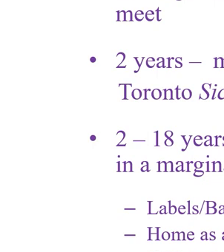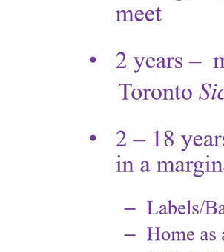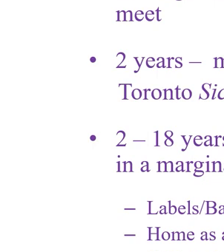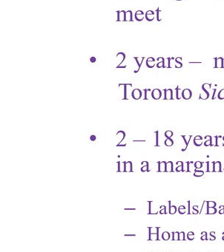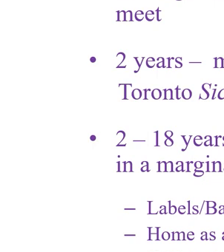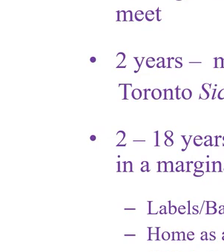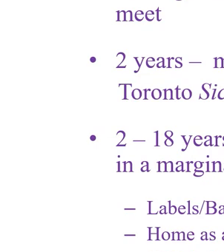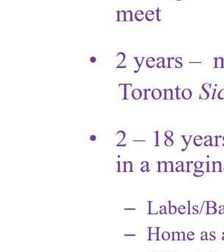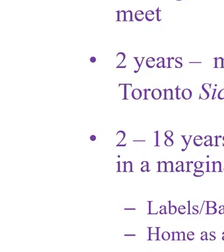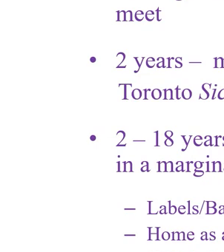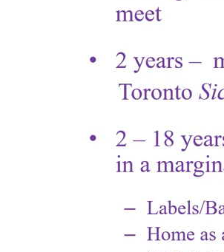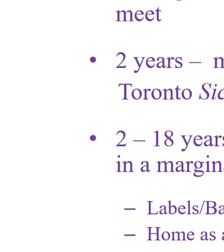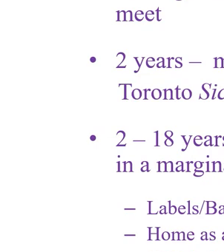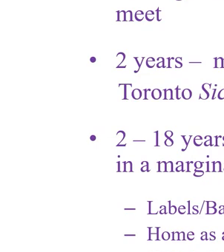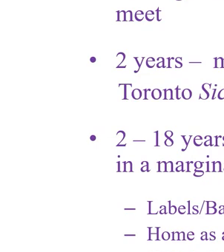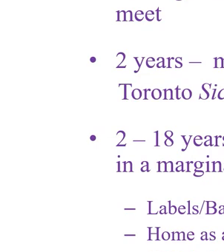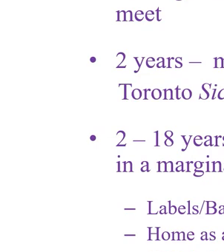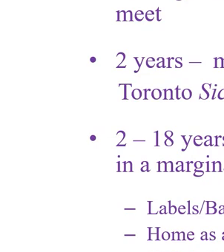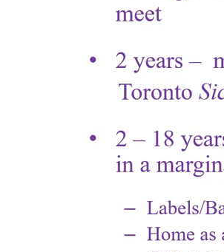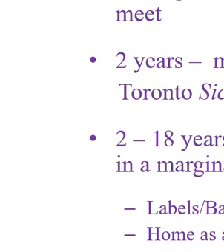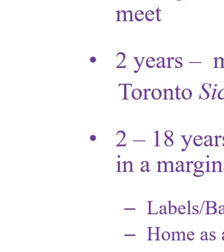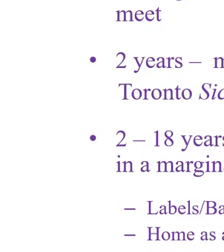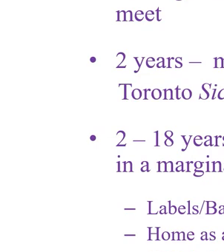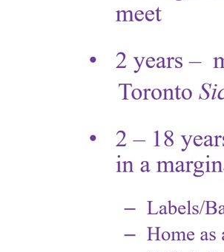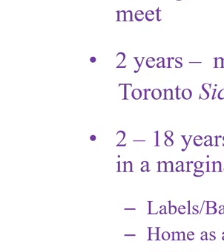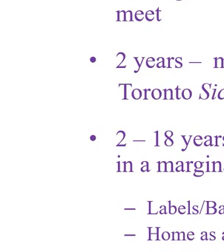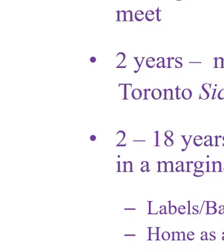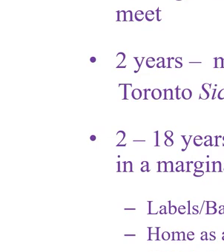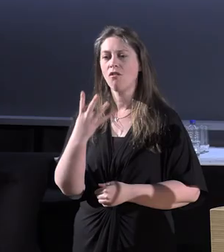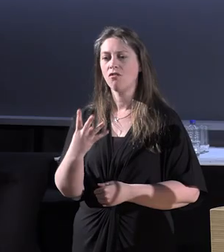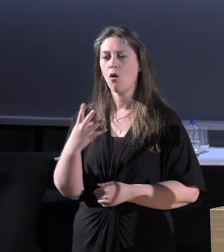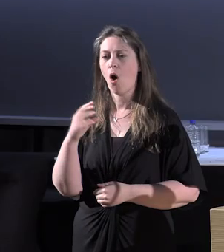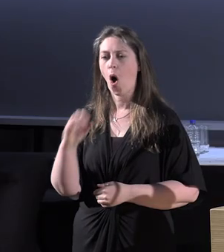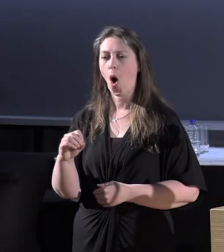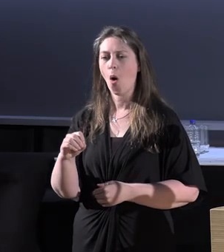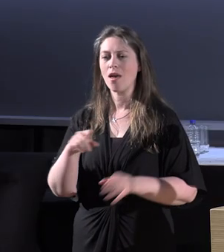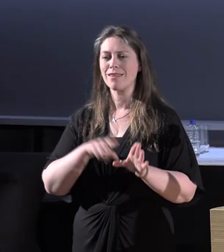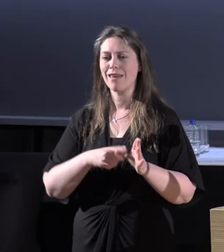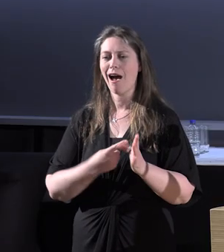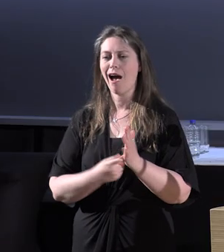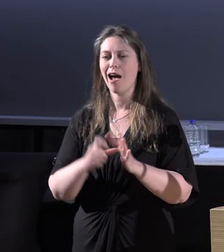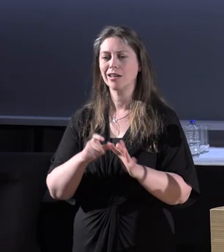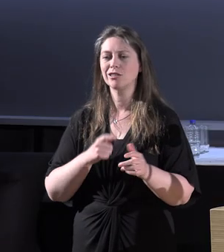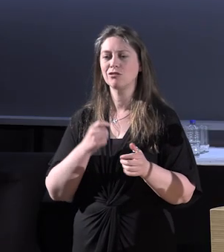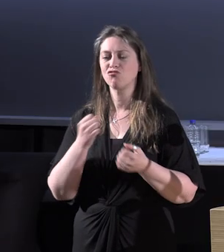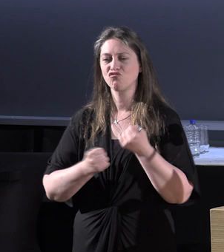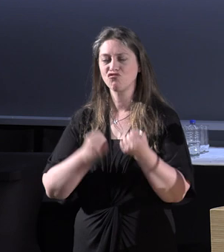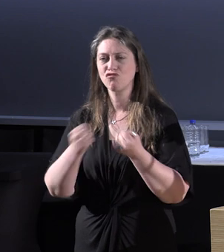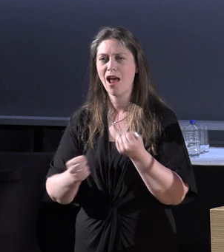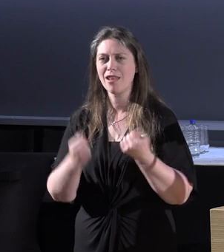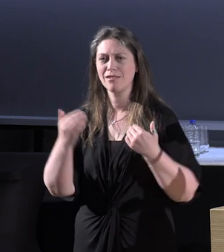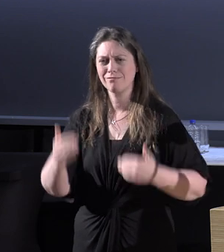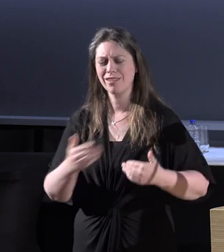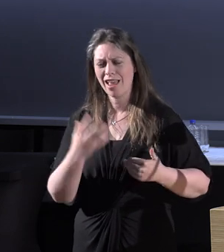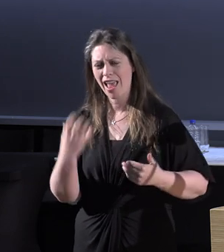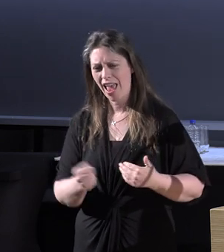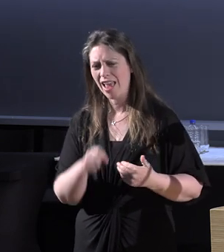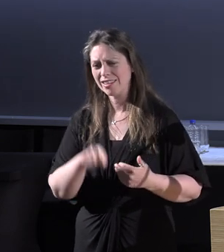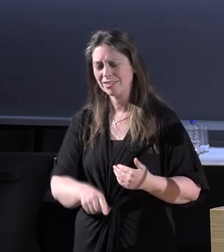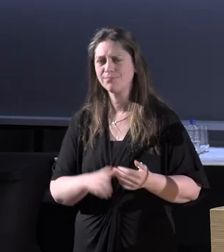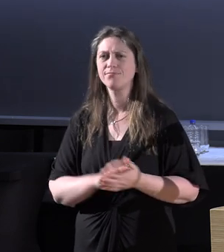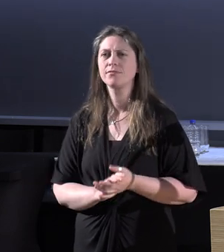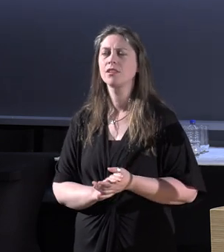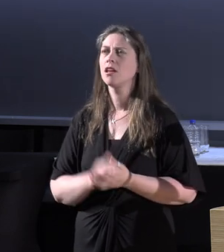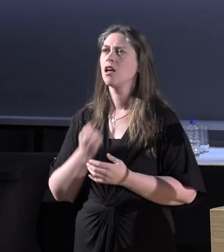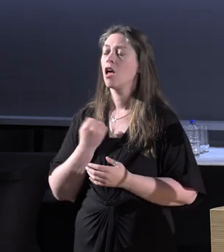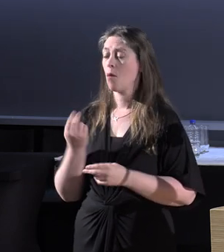the 4.40 yards was run instead of the 400 meters. My father, who was a track coach, decided to leave my mother about half